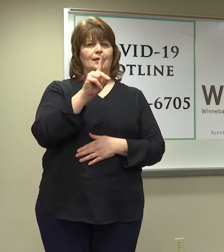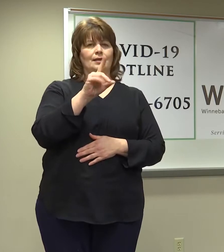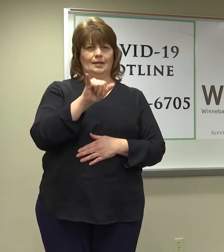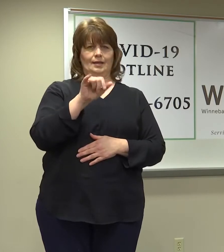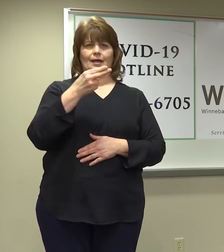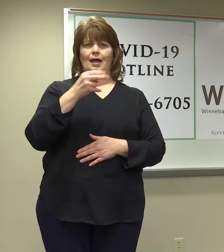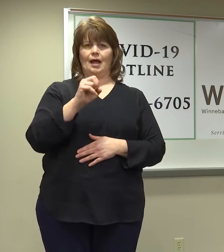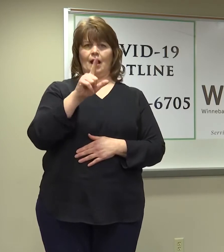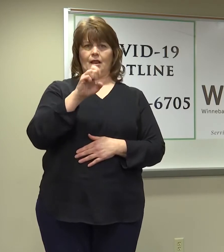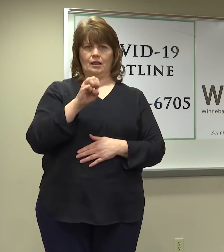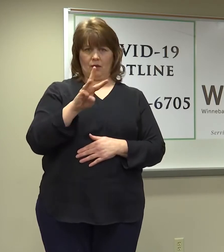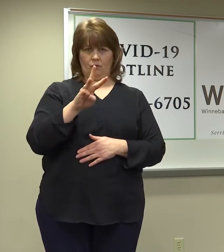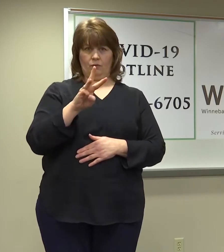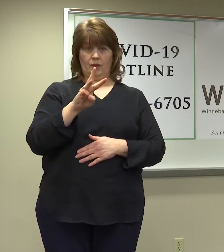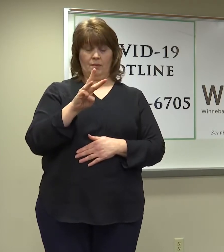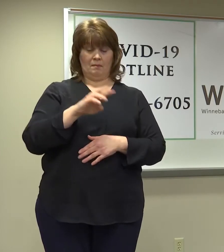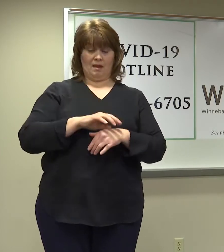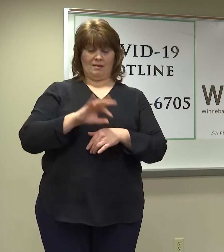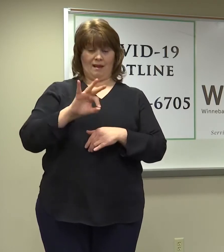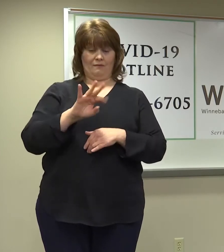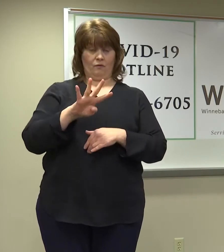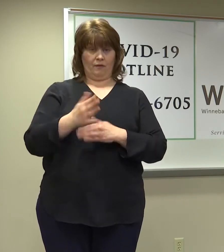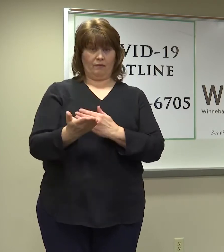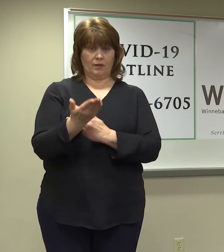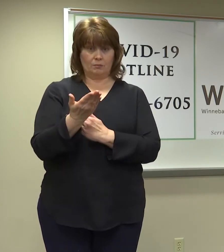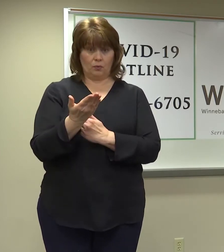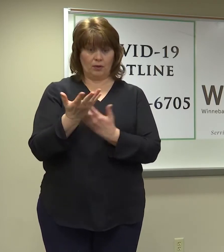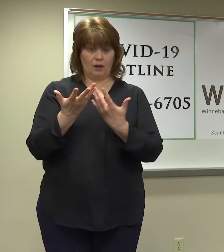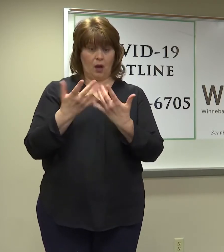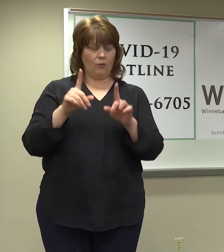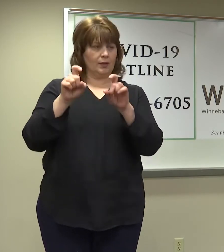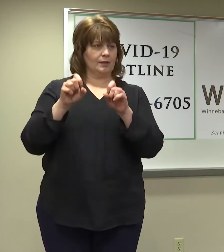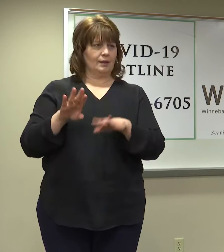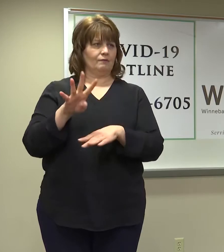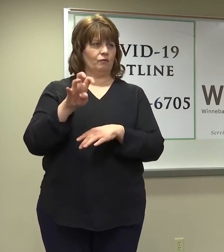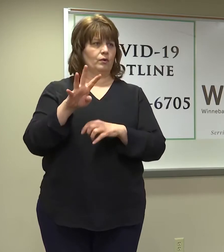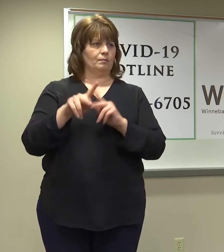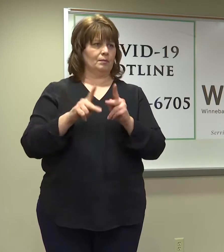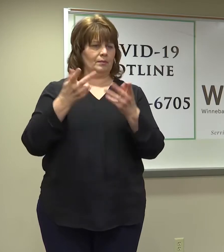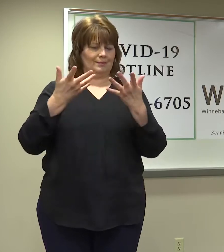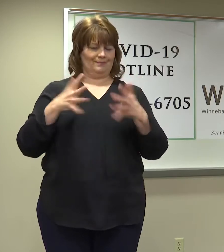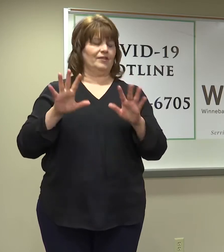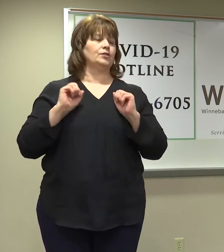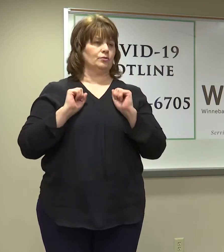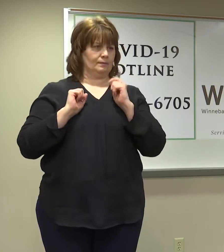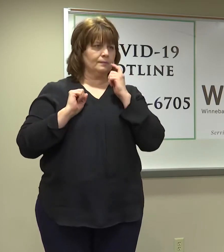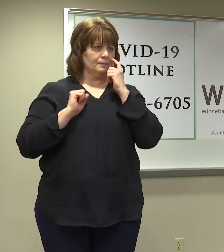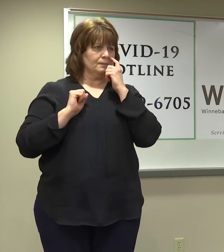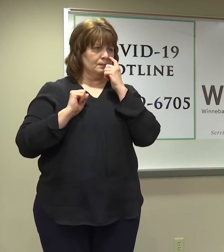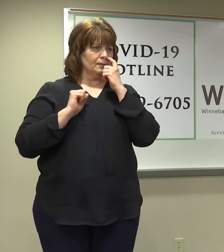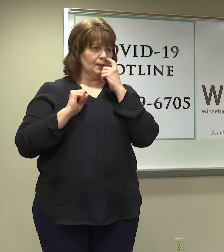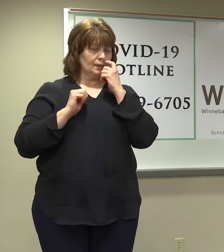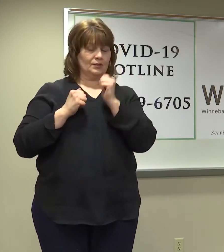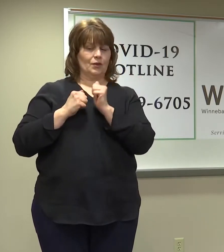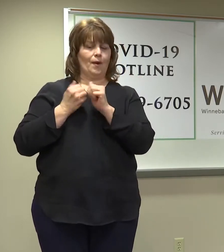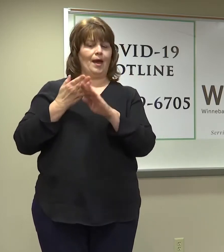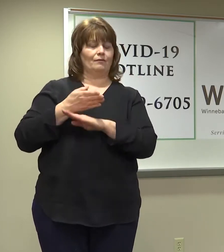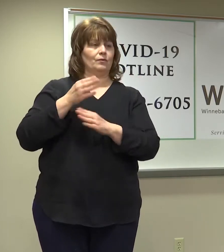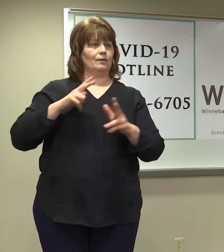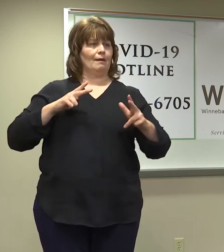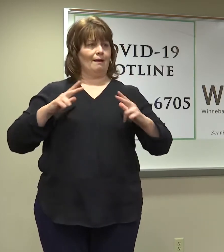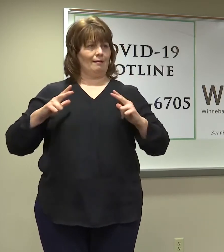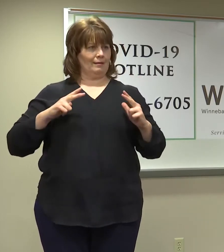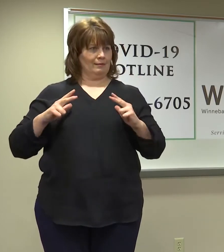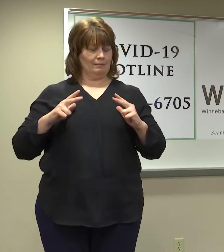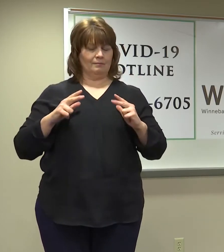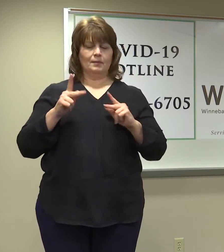945, they were reporting that they had already tested 400 individuals. So clearly, following the holiday, people are getting